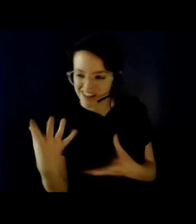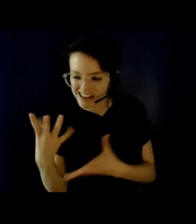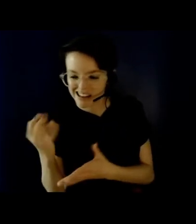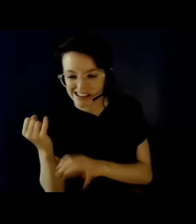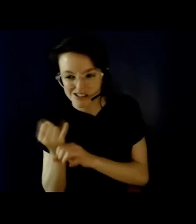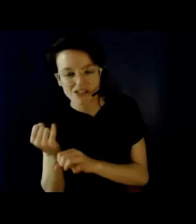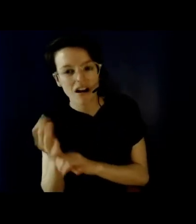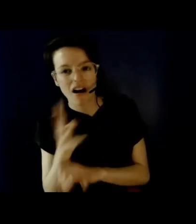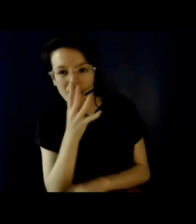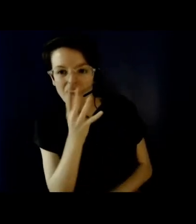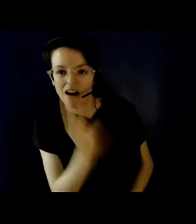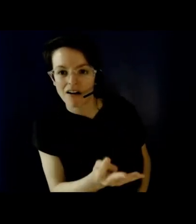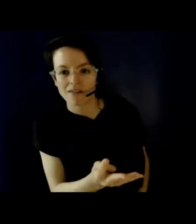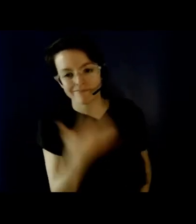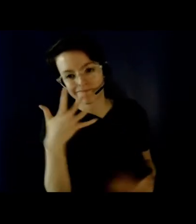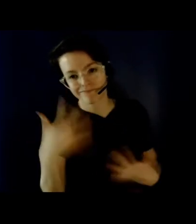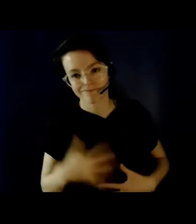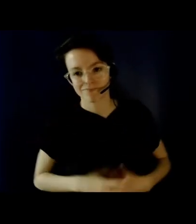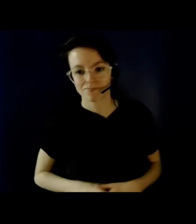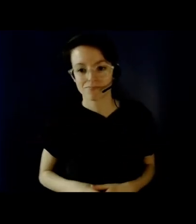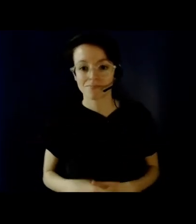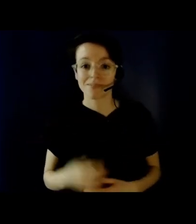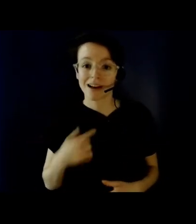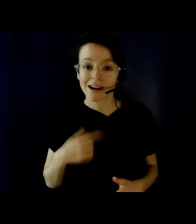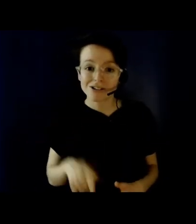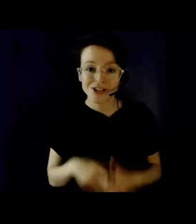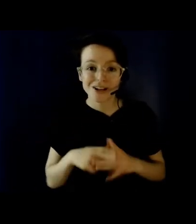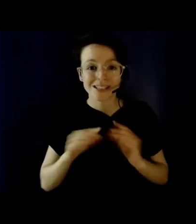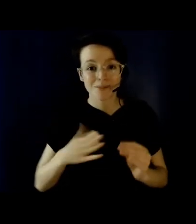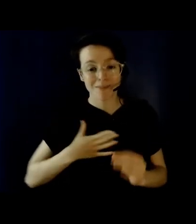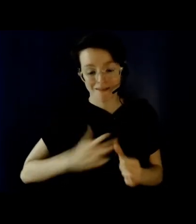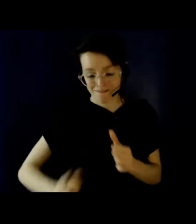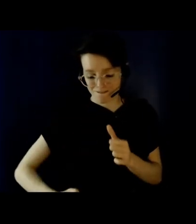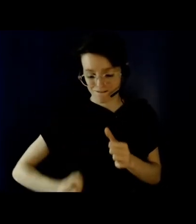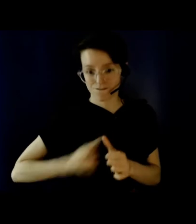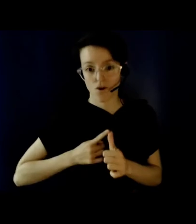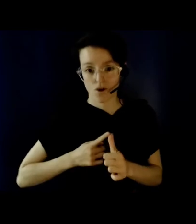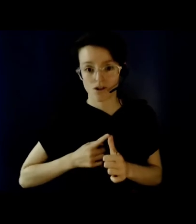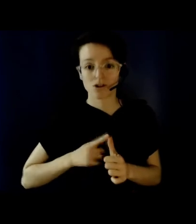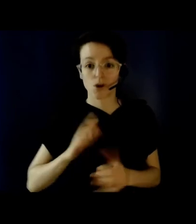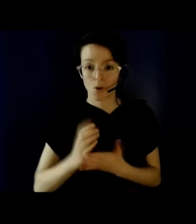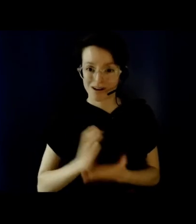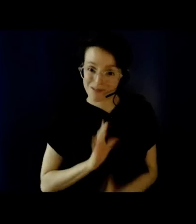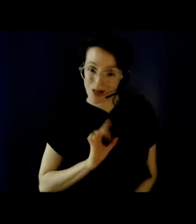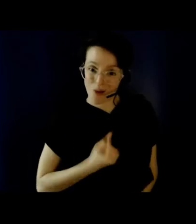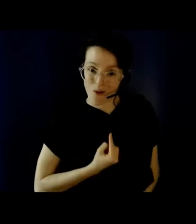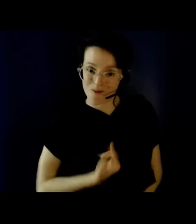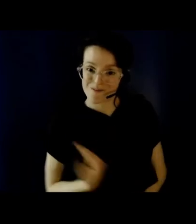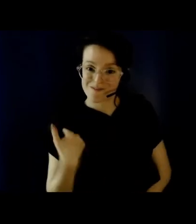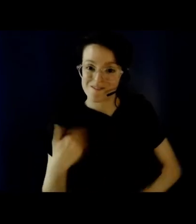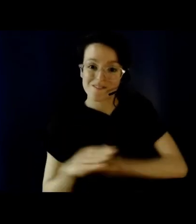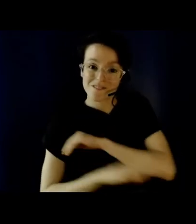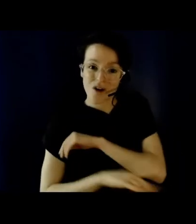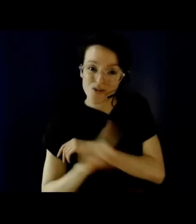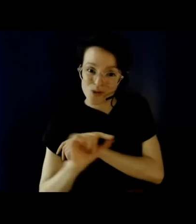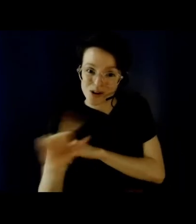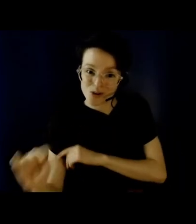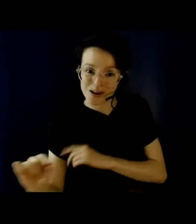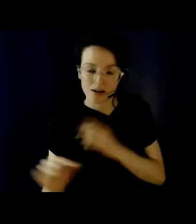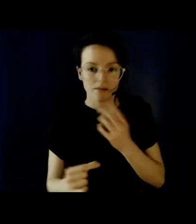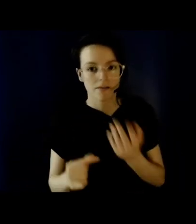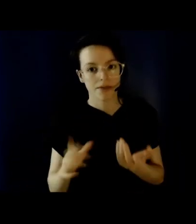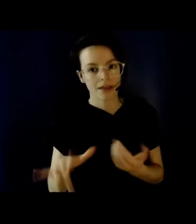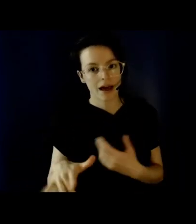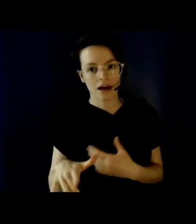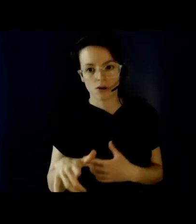I started teaching my first solo course in fall of 2020. It was a bit of a gamble. I was struggling at the time to even keep up with